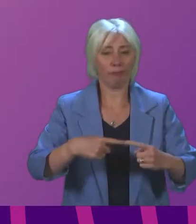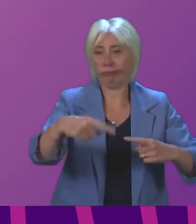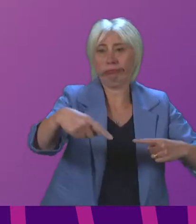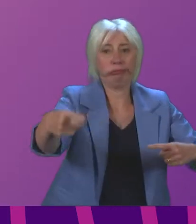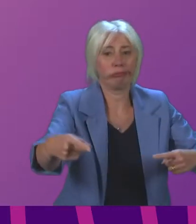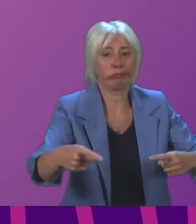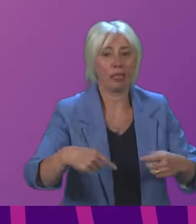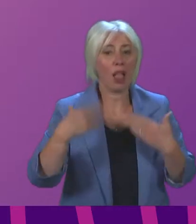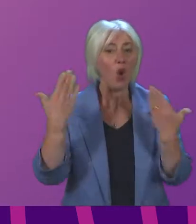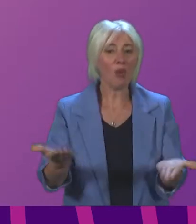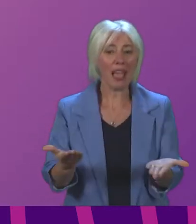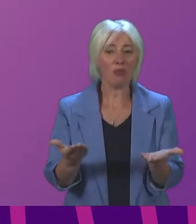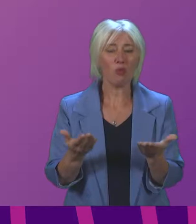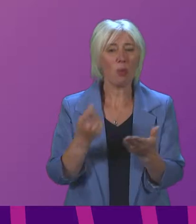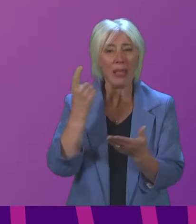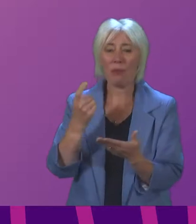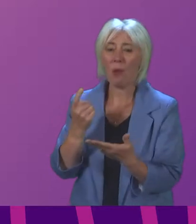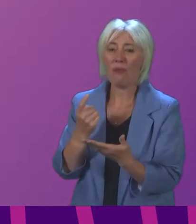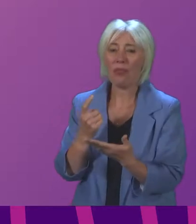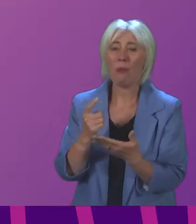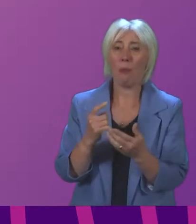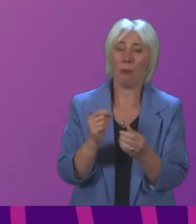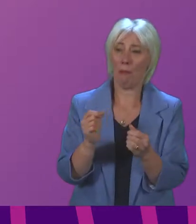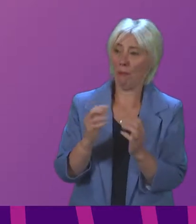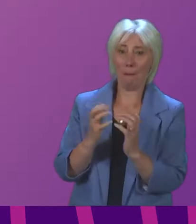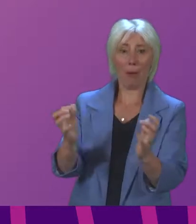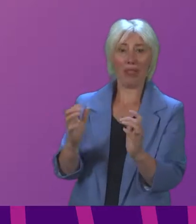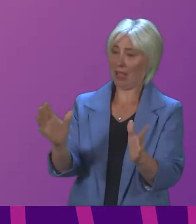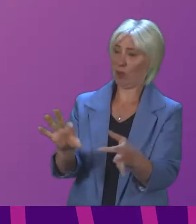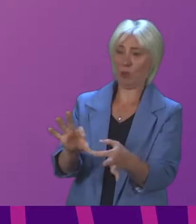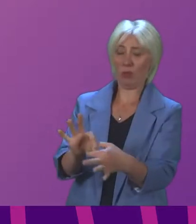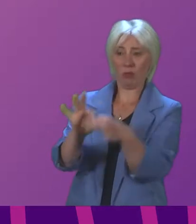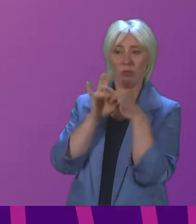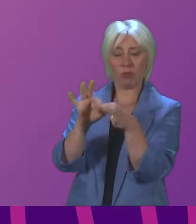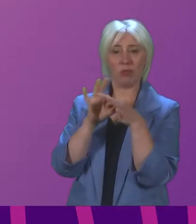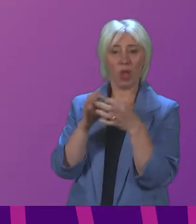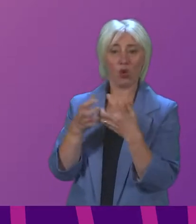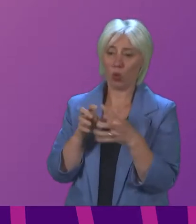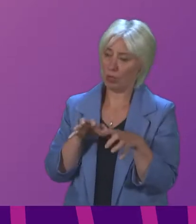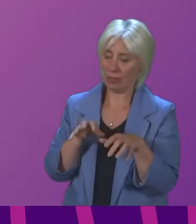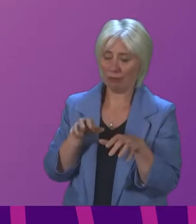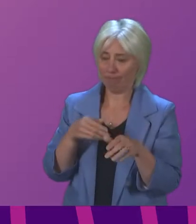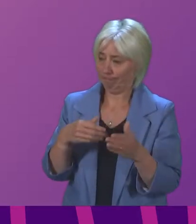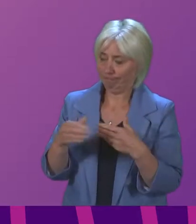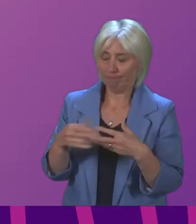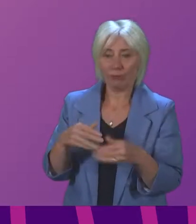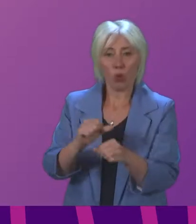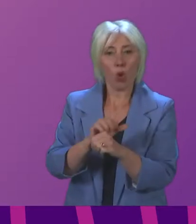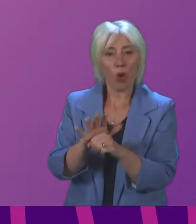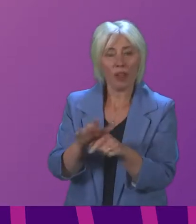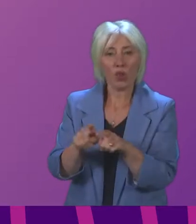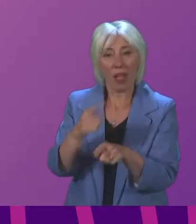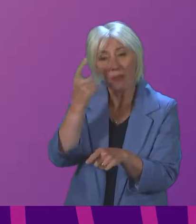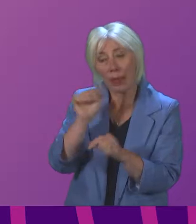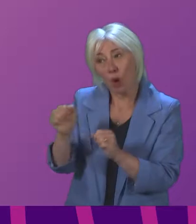we are to continue to take the place public with us so my ask of the Scottish Government is while working to tackle COVID they are always aware of non